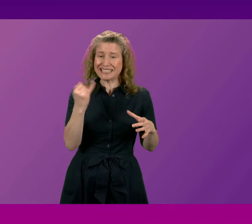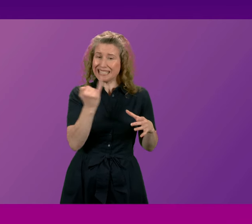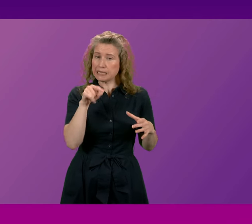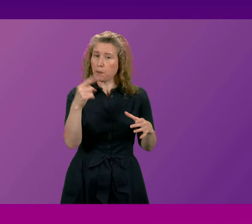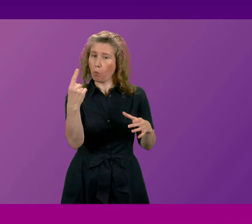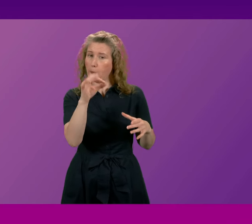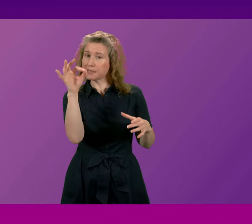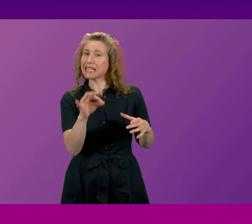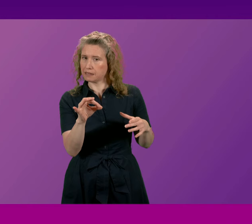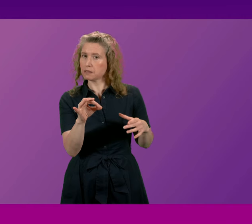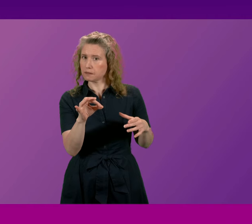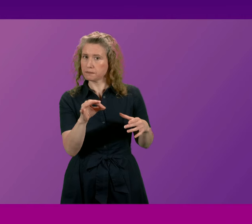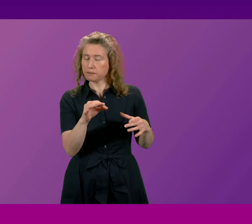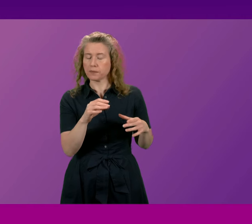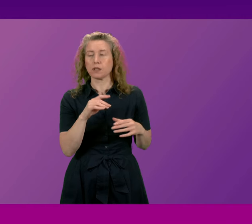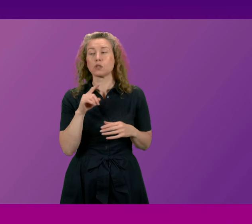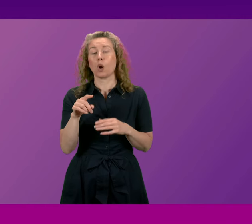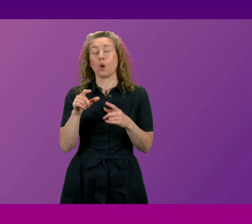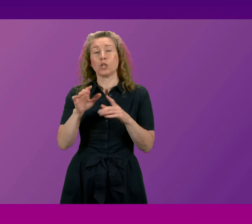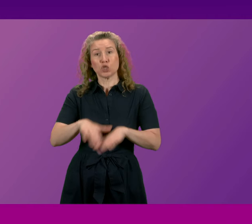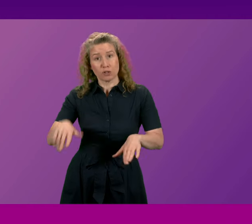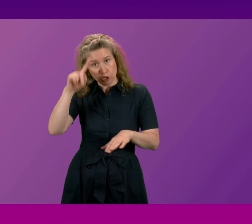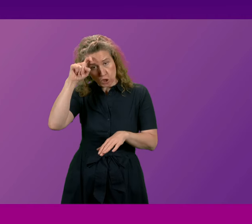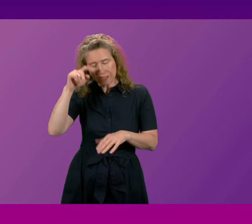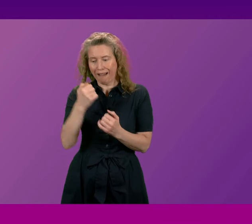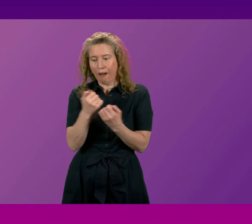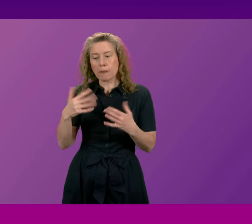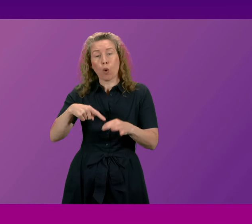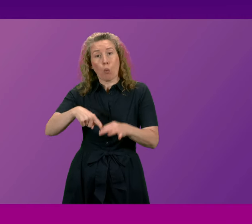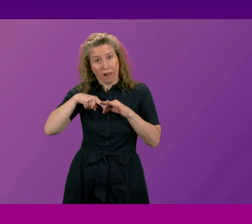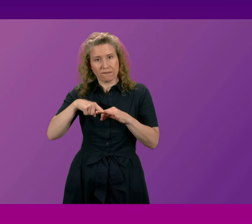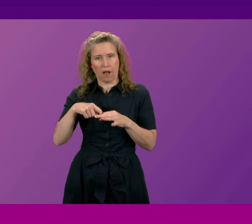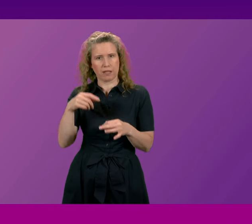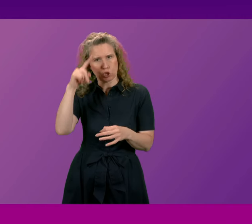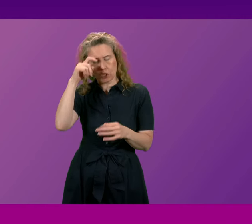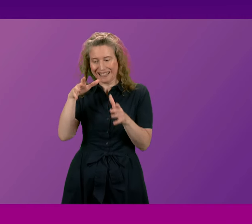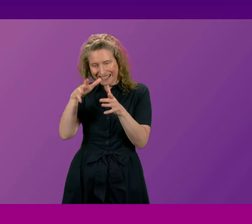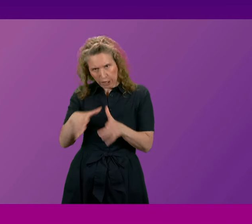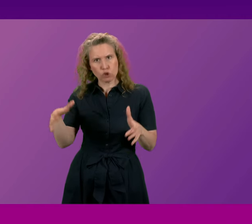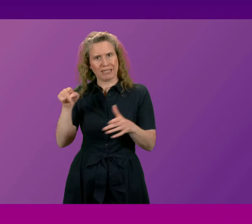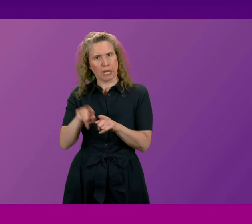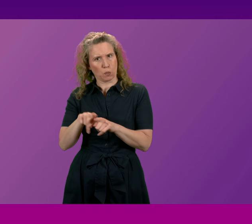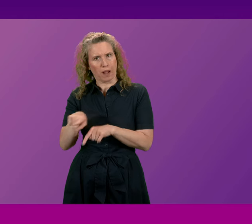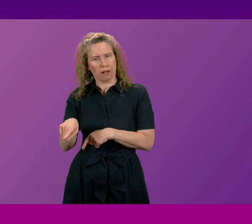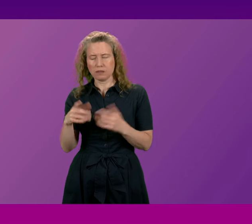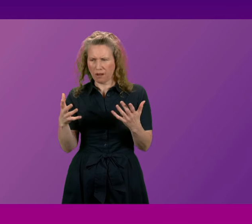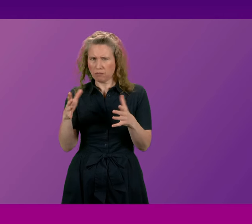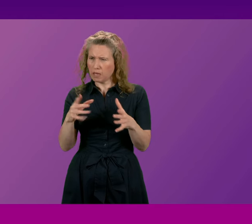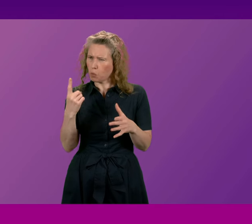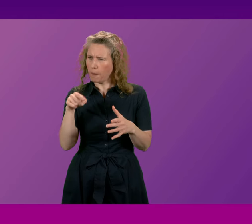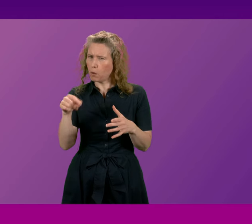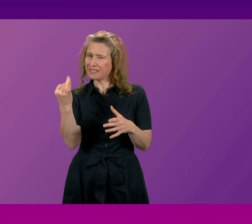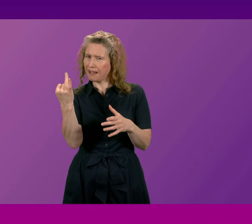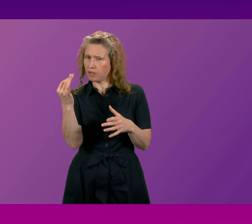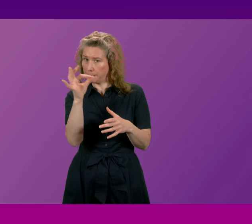% in paediatric nursing the number of qualified nurses has also increased and that's up by 1